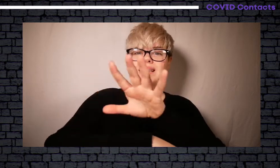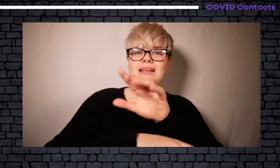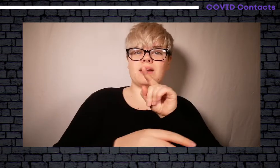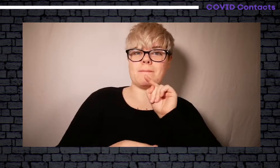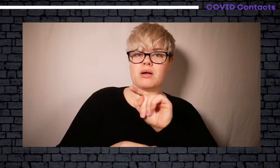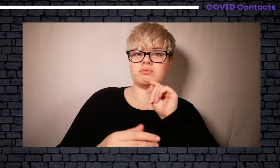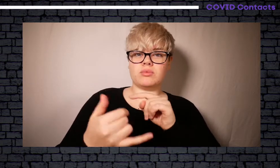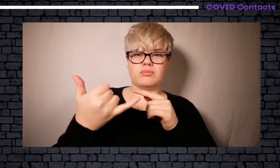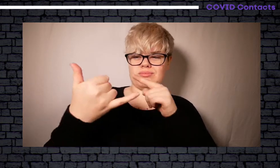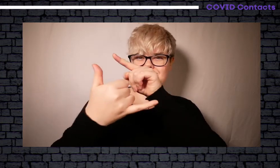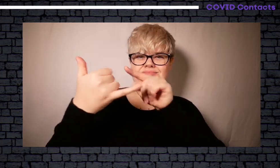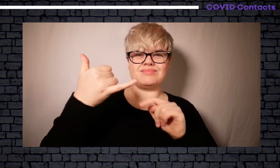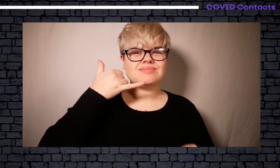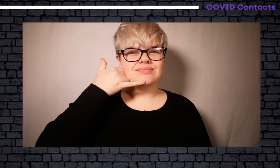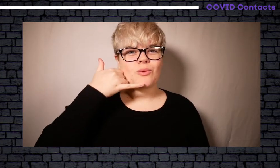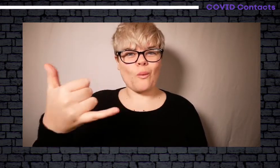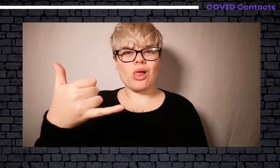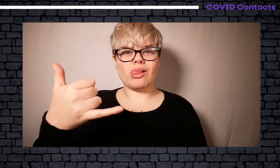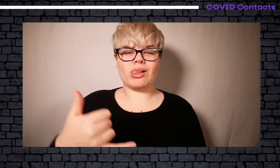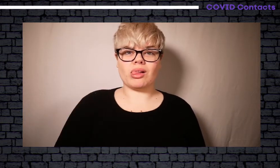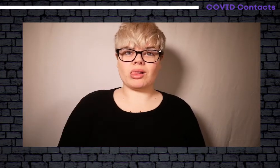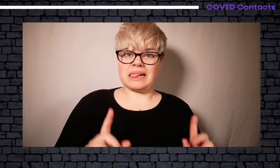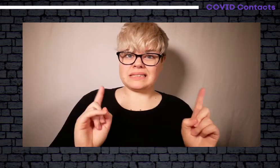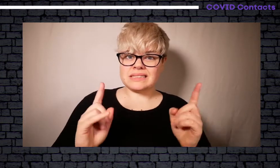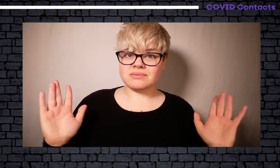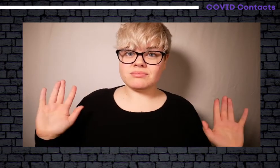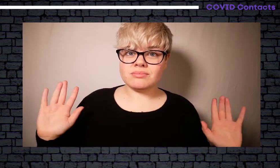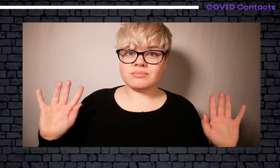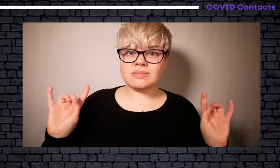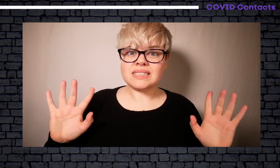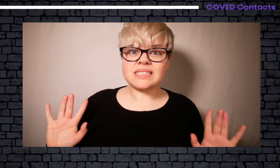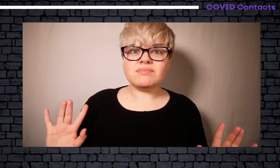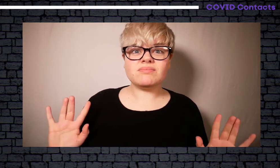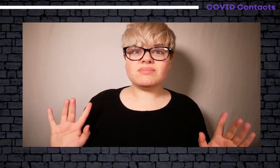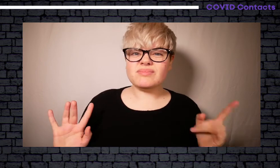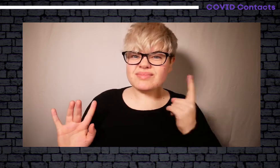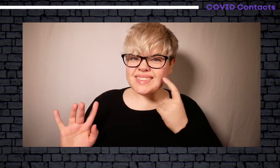Press the green telephone button to start your call, that's it.